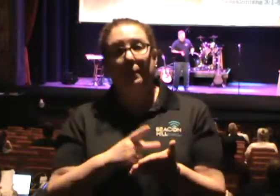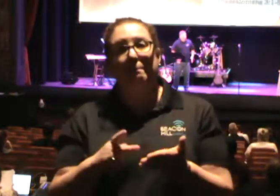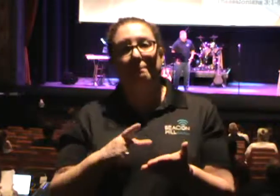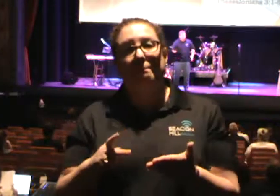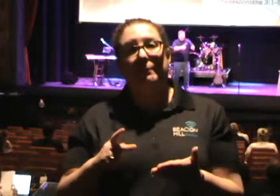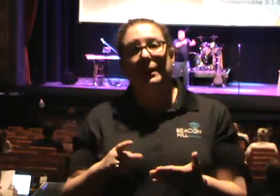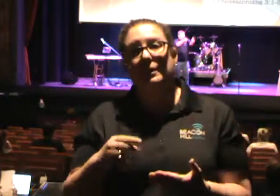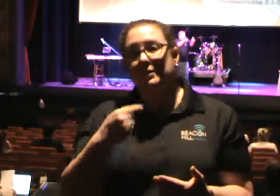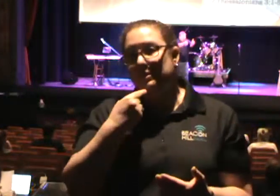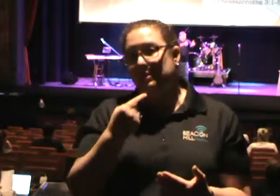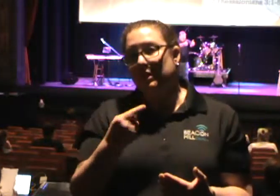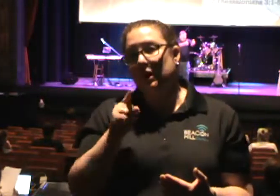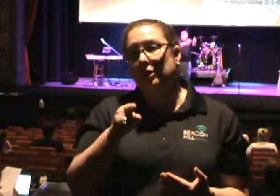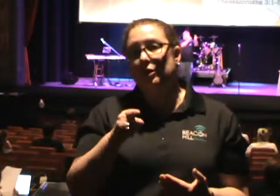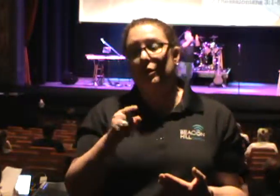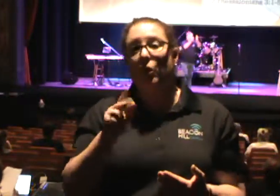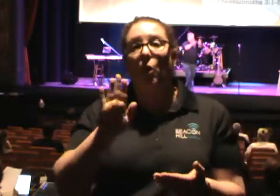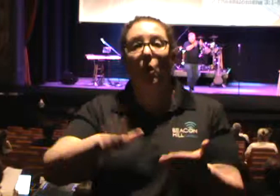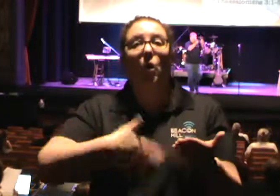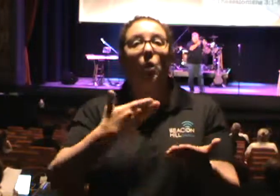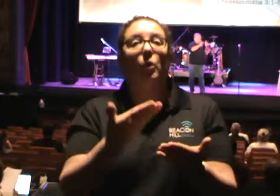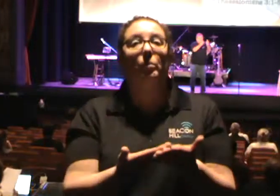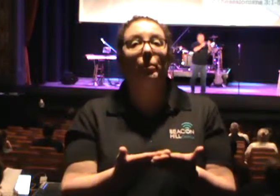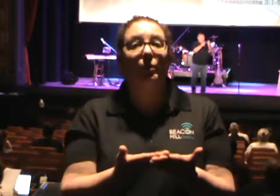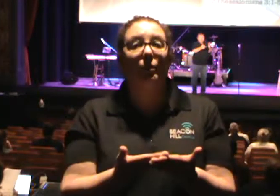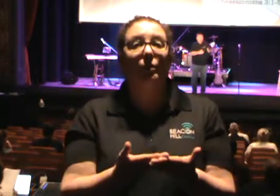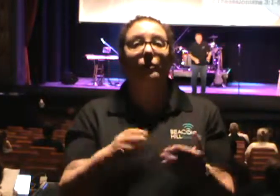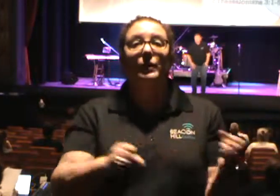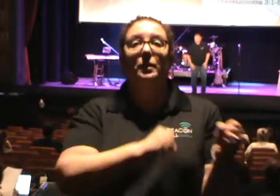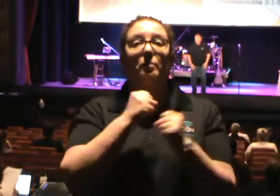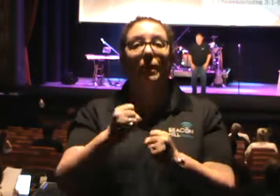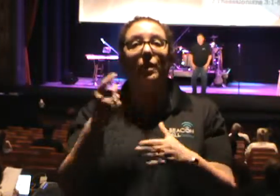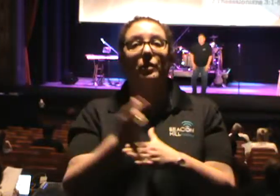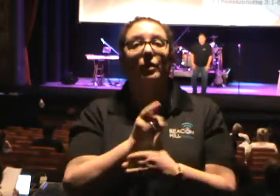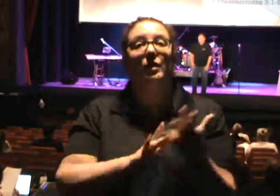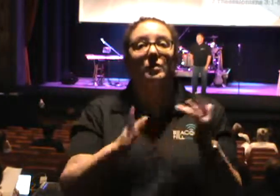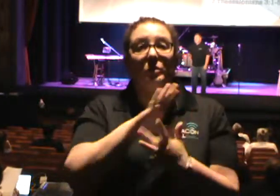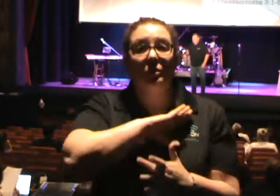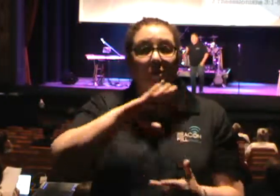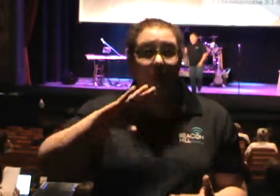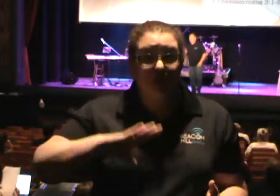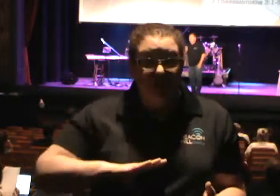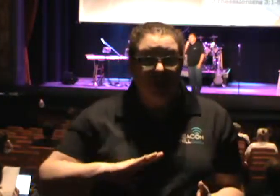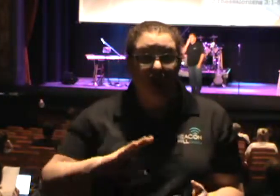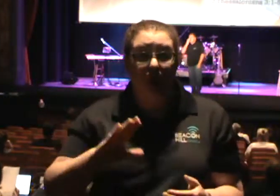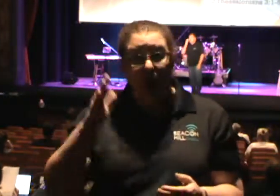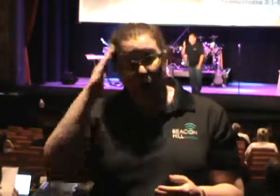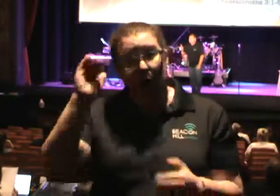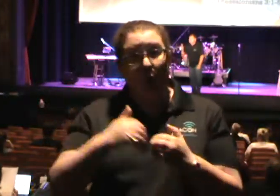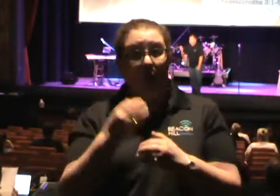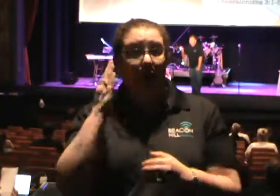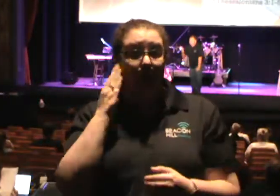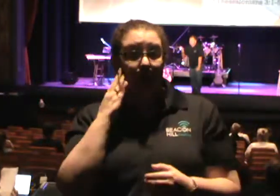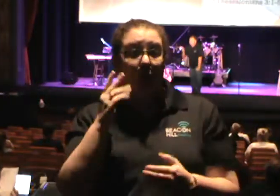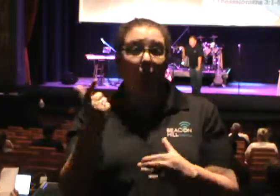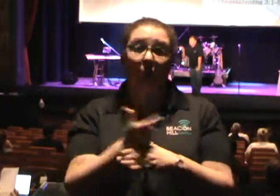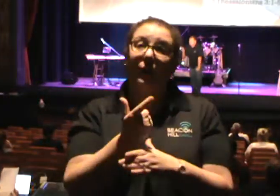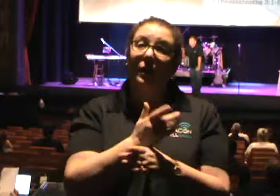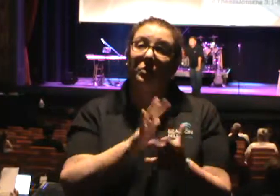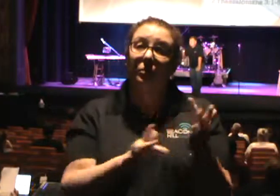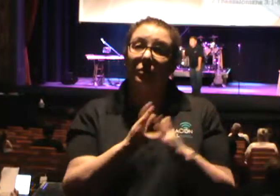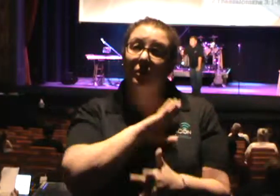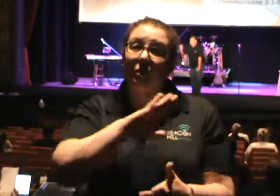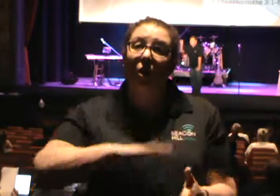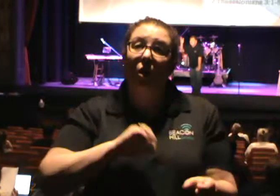the Thessalonians there. You are proof. You are proof of the power of the Gospel of Jesus Christ. You know how I know that the Gospel of Jesus Christ